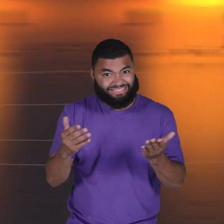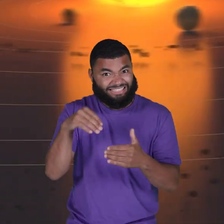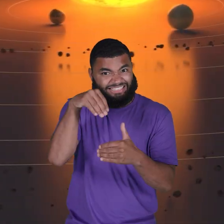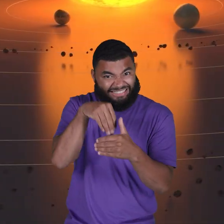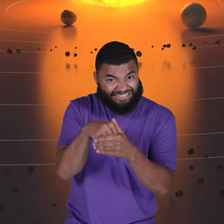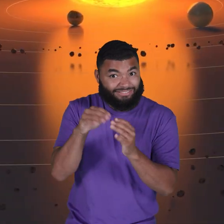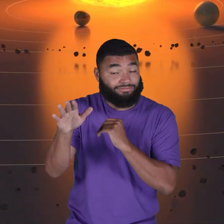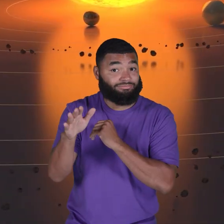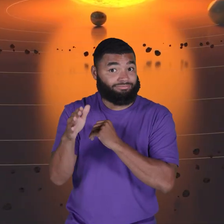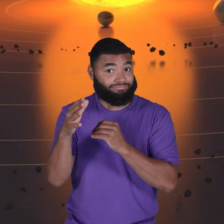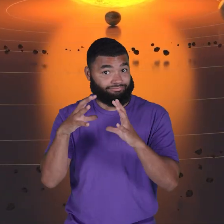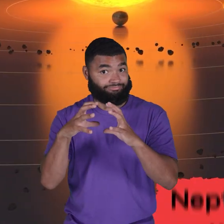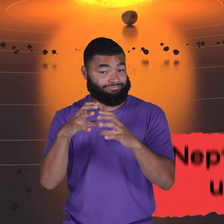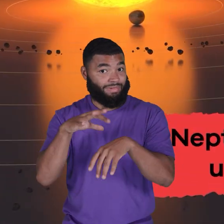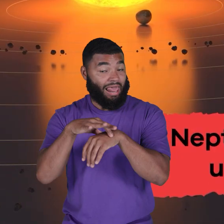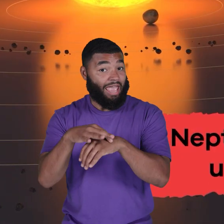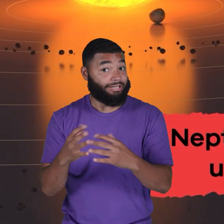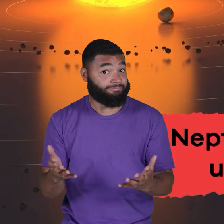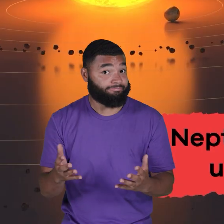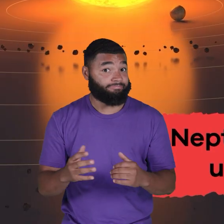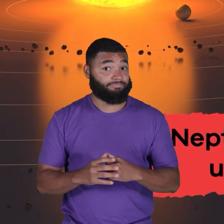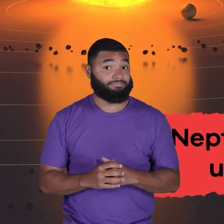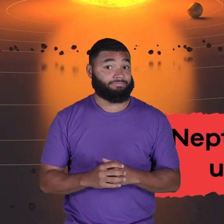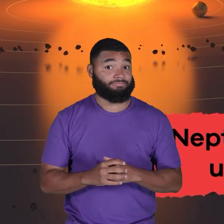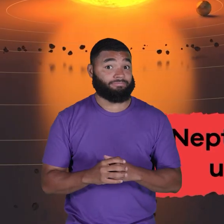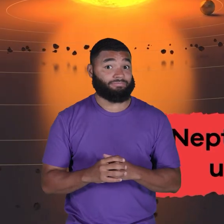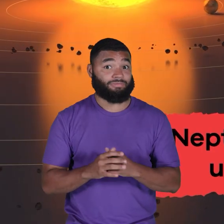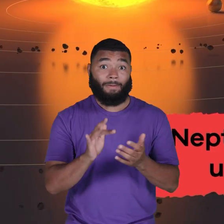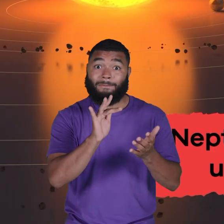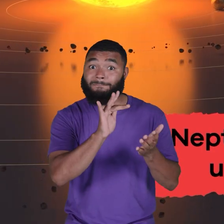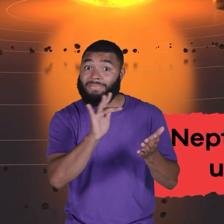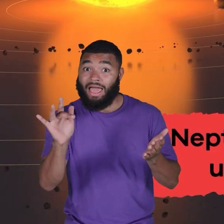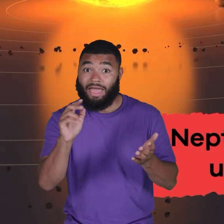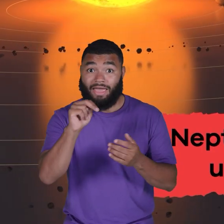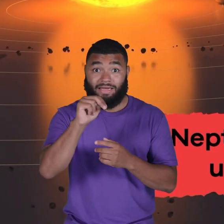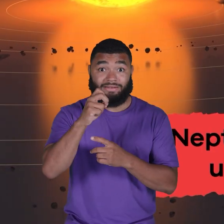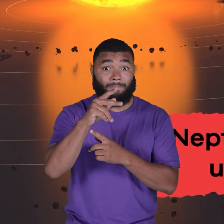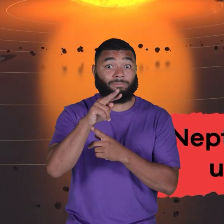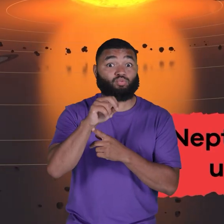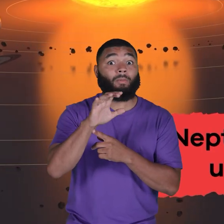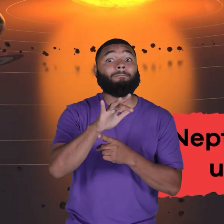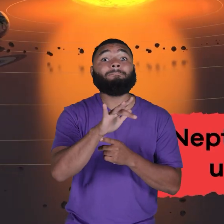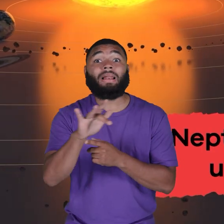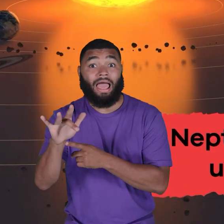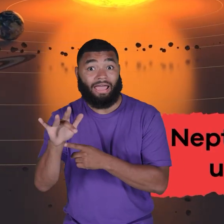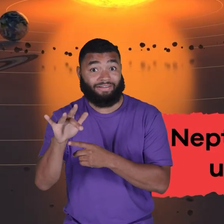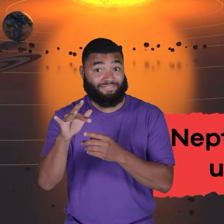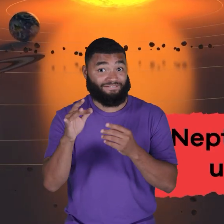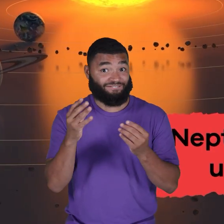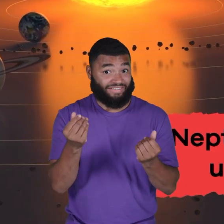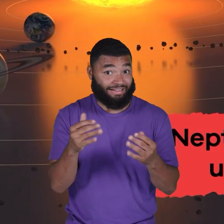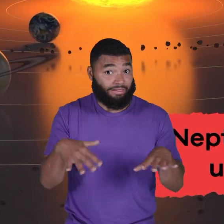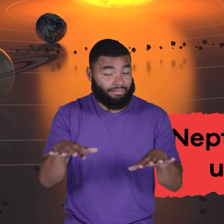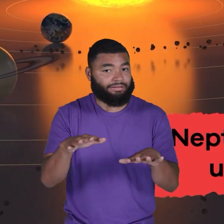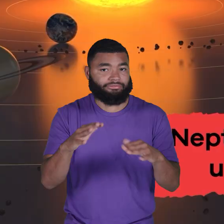Fill in the blank. Neptune's blank field is uneven and lopsided. Magnetic.